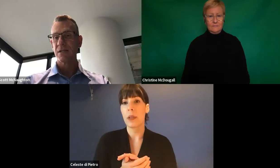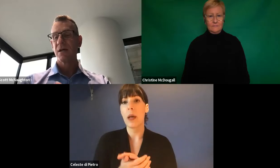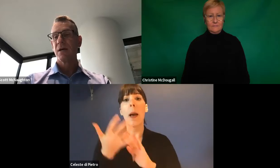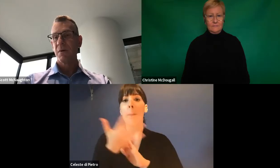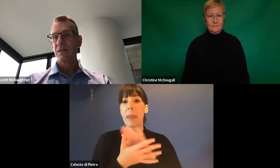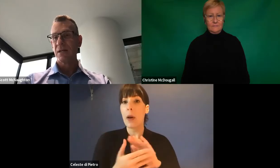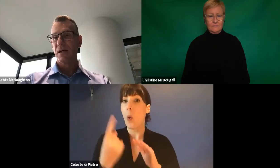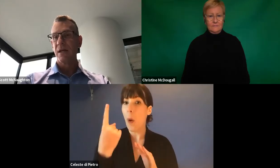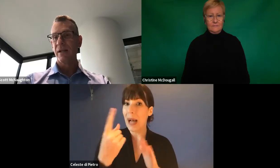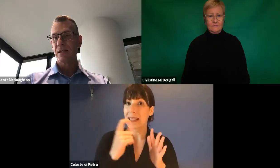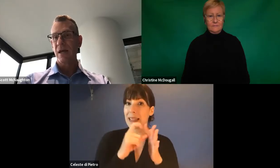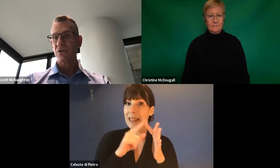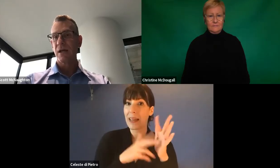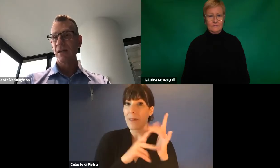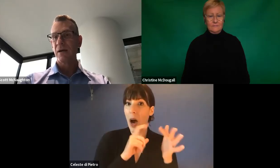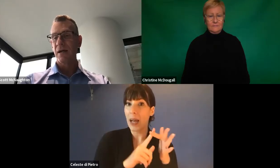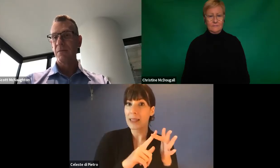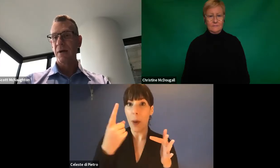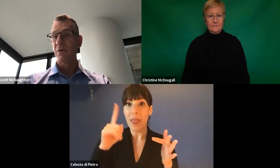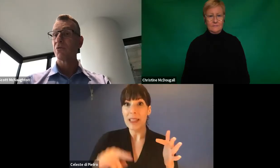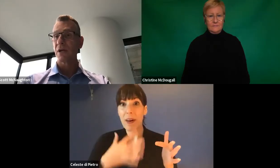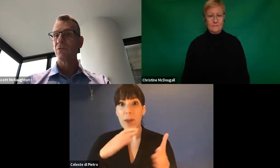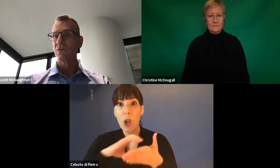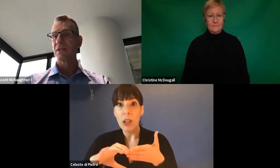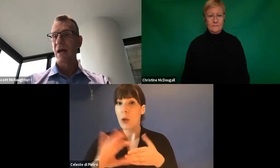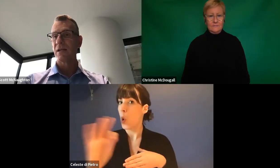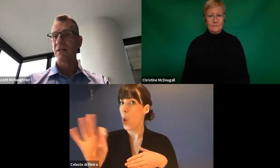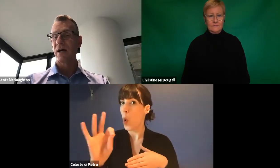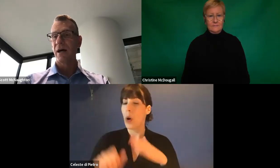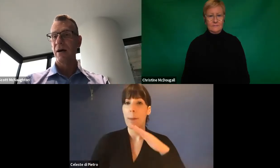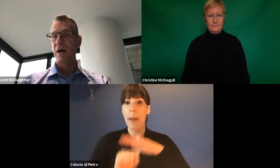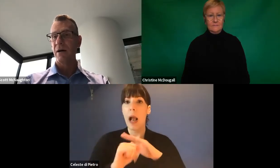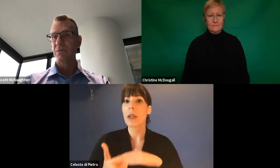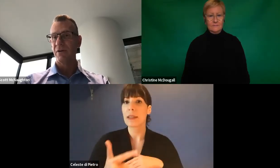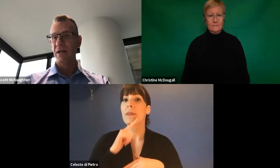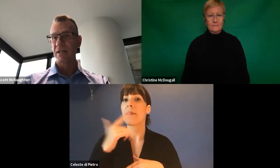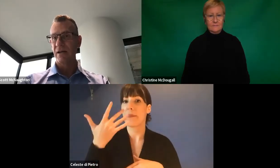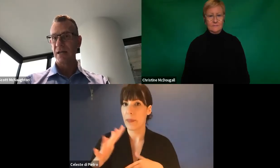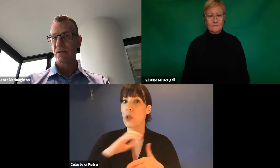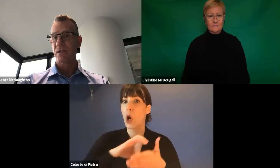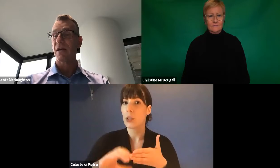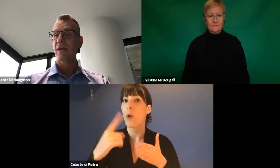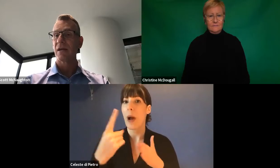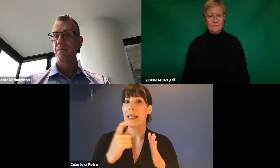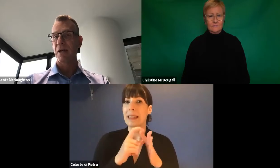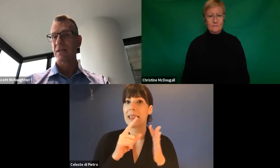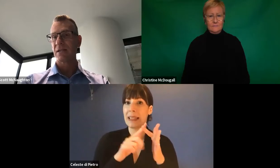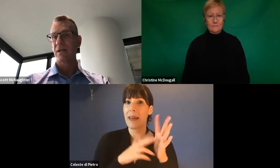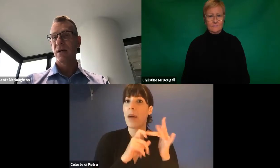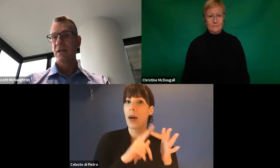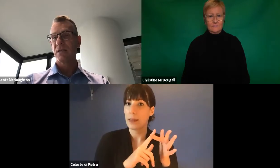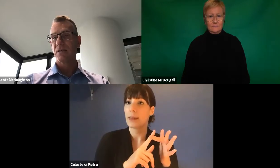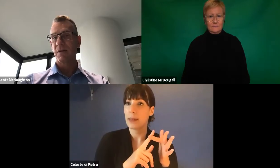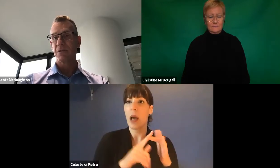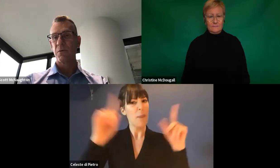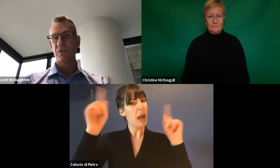device. But nonetheless, that should get people a pretty good standard device nowadays, so they can keep accessing